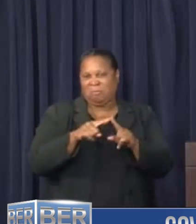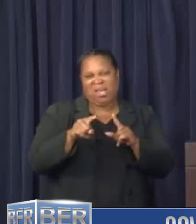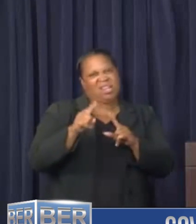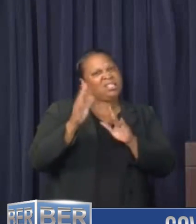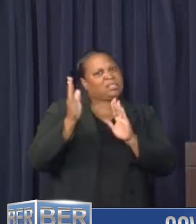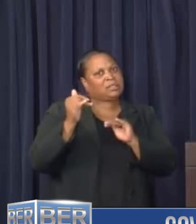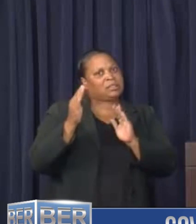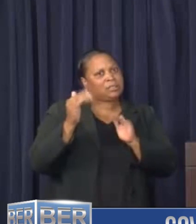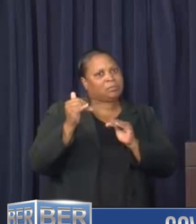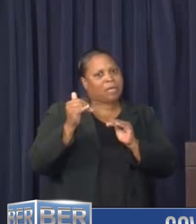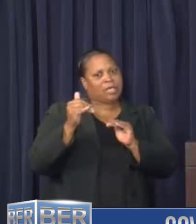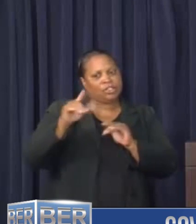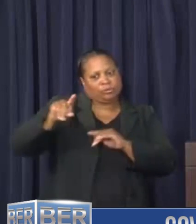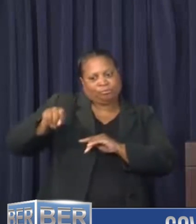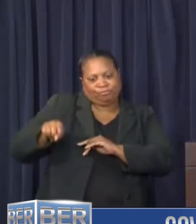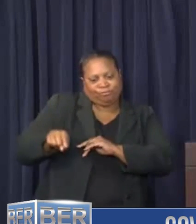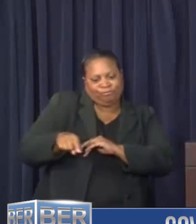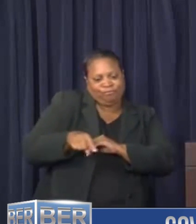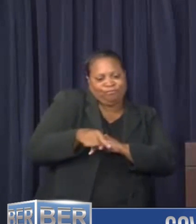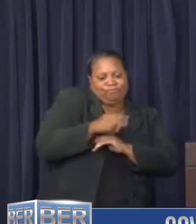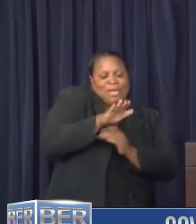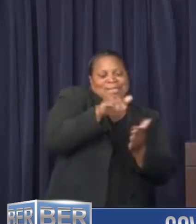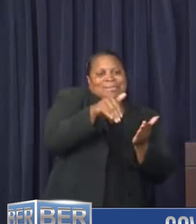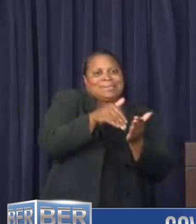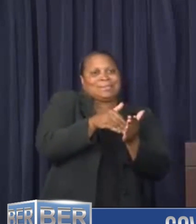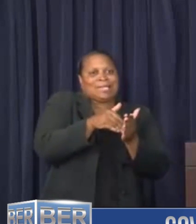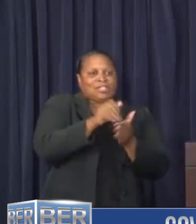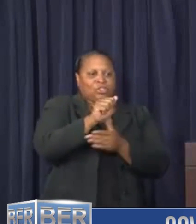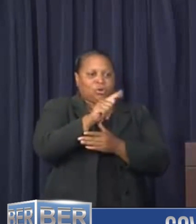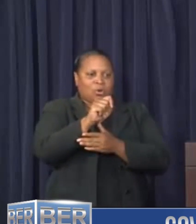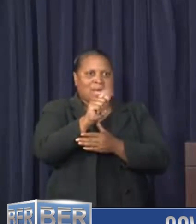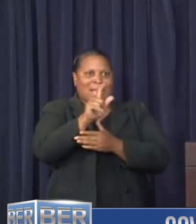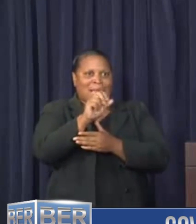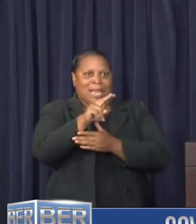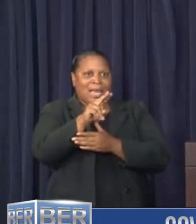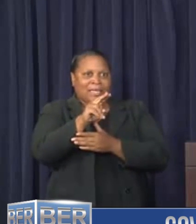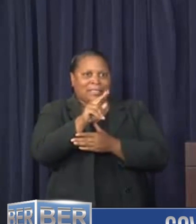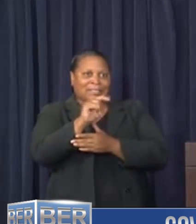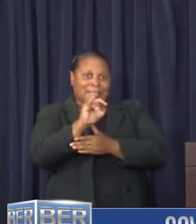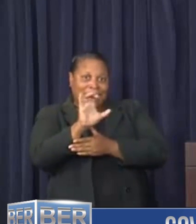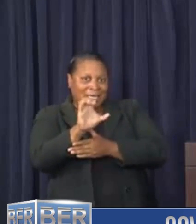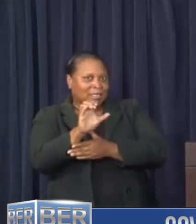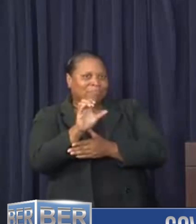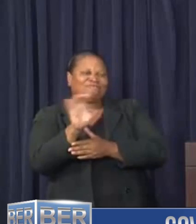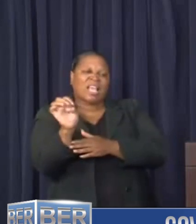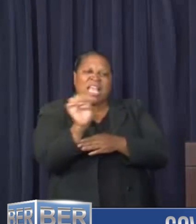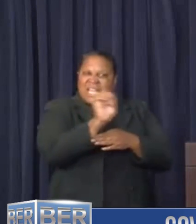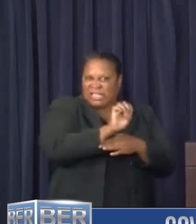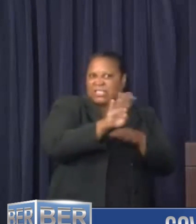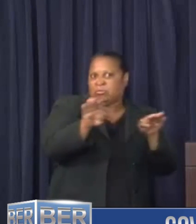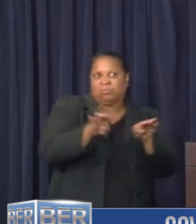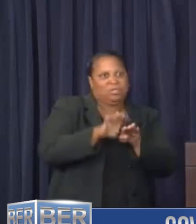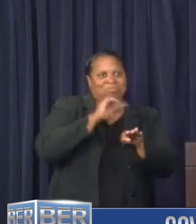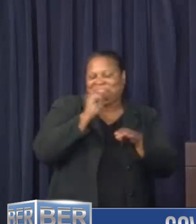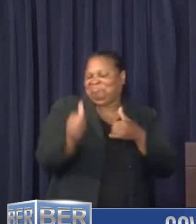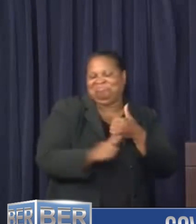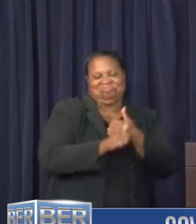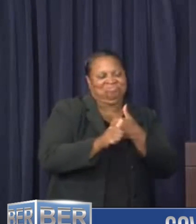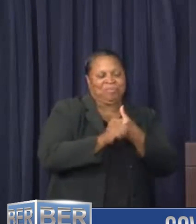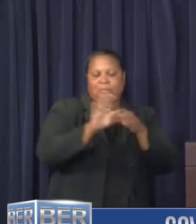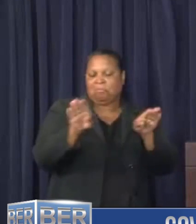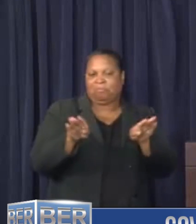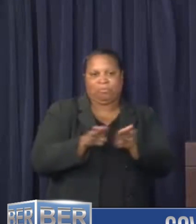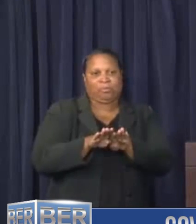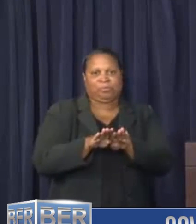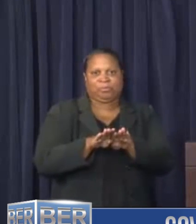expected to recurve in the central Atlantic, well to the east of Bermuda. So again, not a threat to Bermuda at this time. One